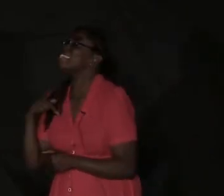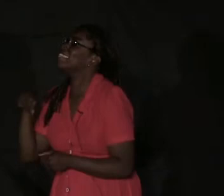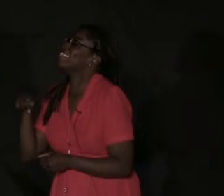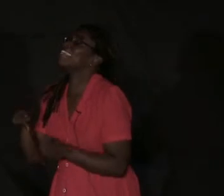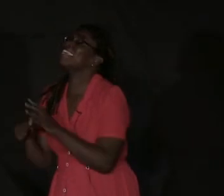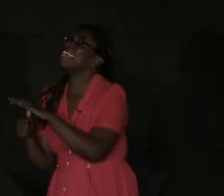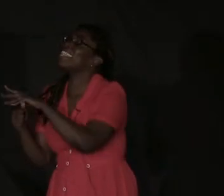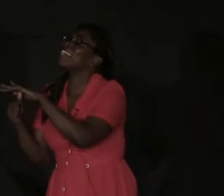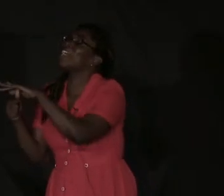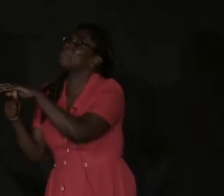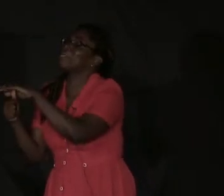I need a helicopter.